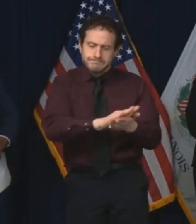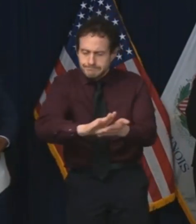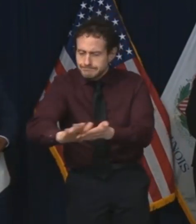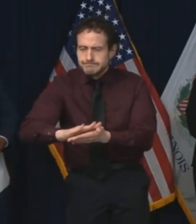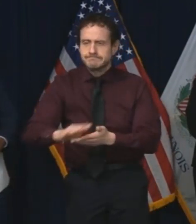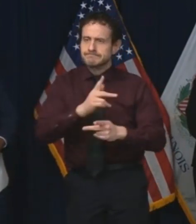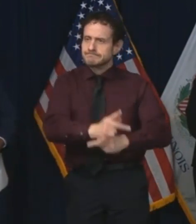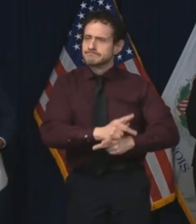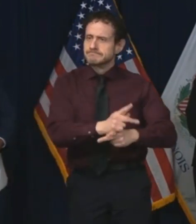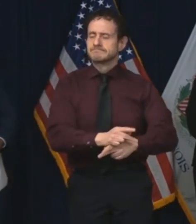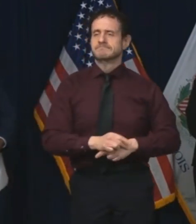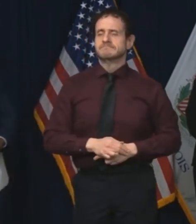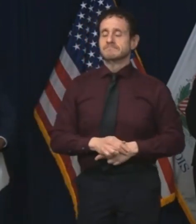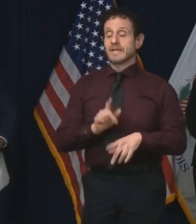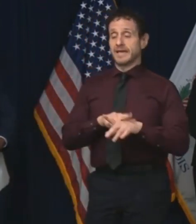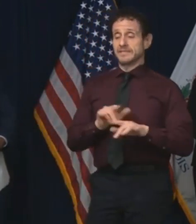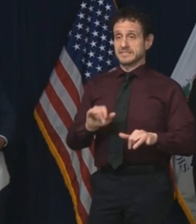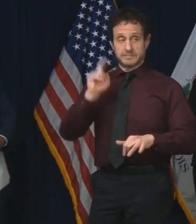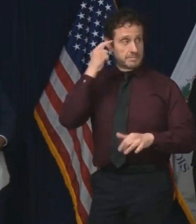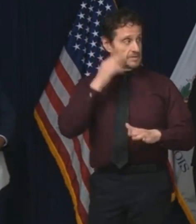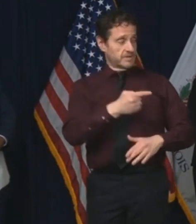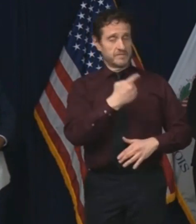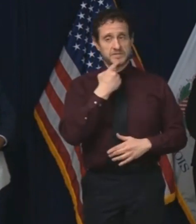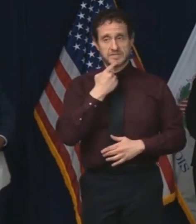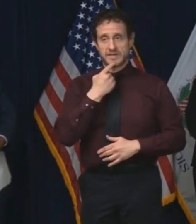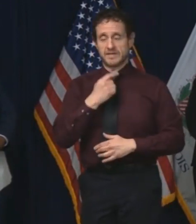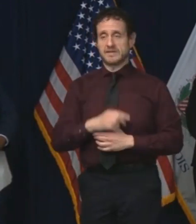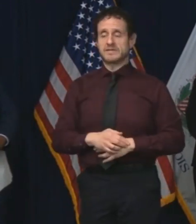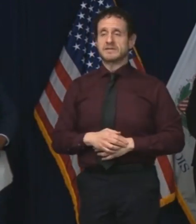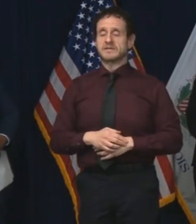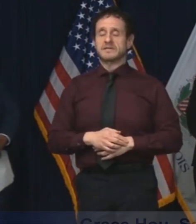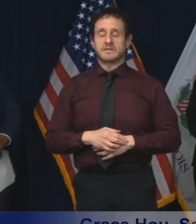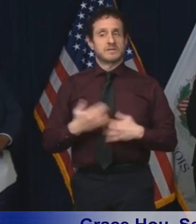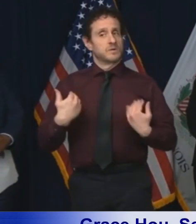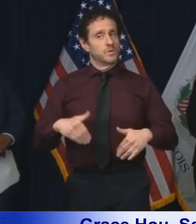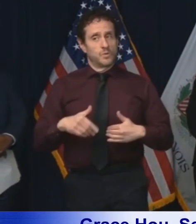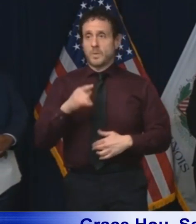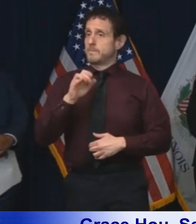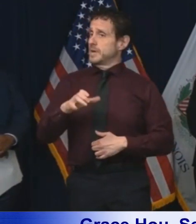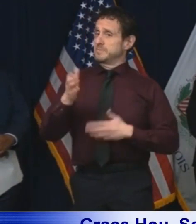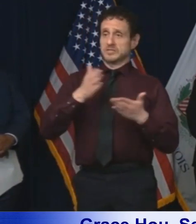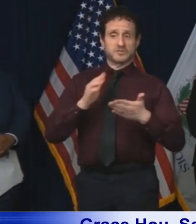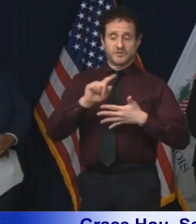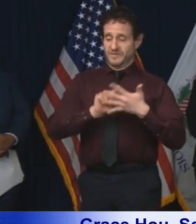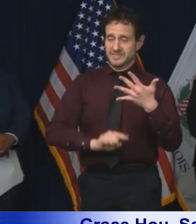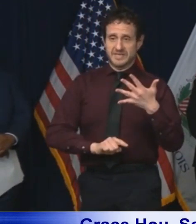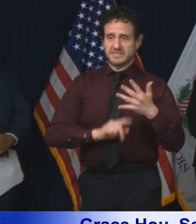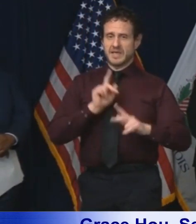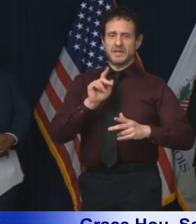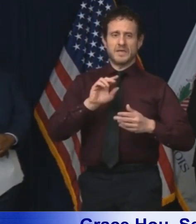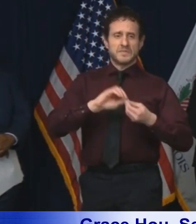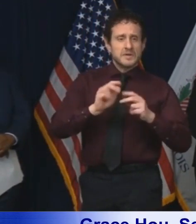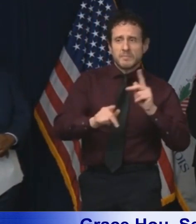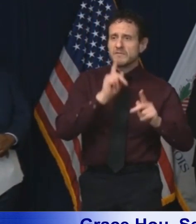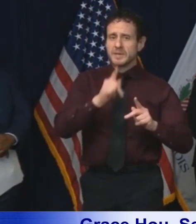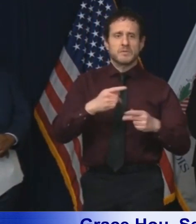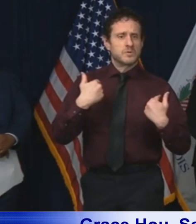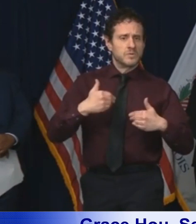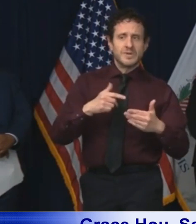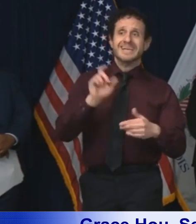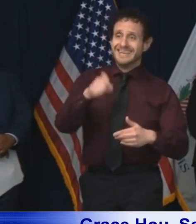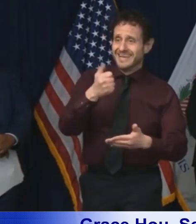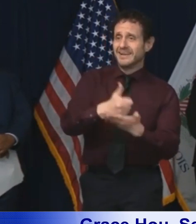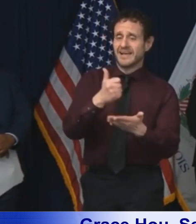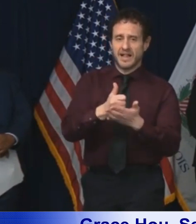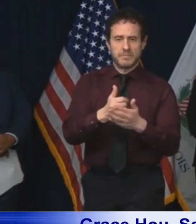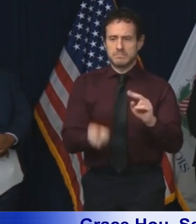Simultaneously, as the Governor had mentioned, our case volume for these public offices has skyrocketed this past week